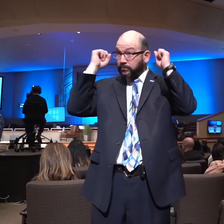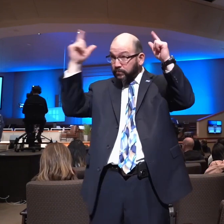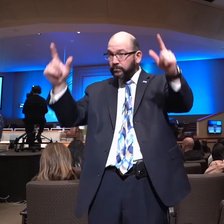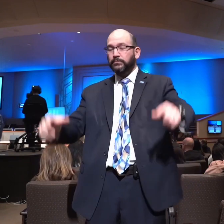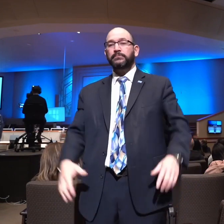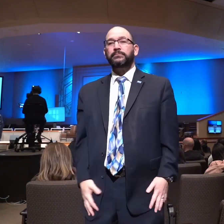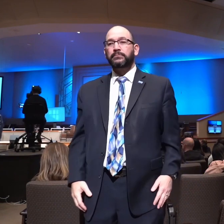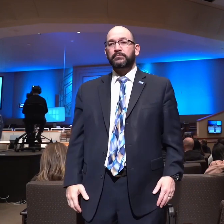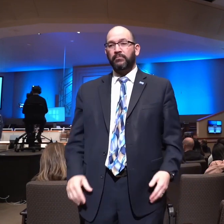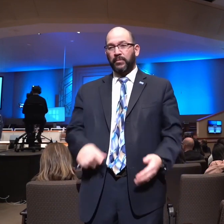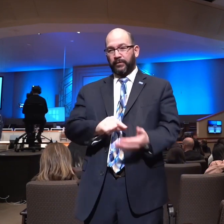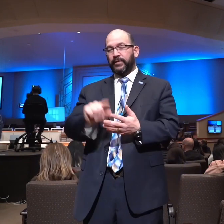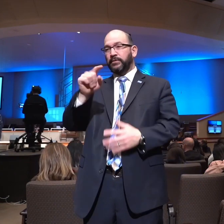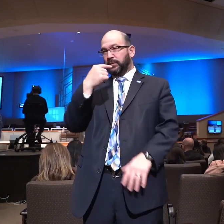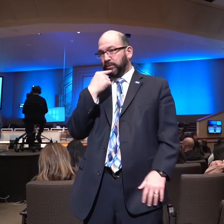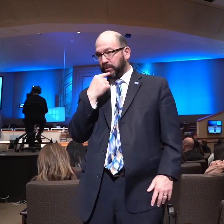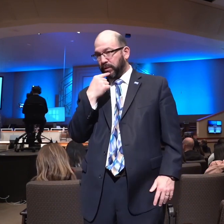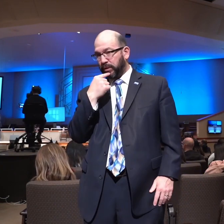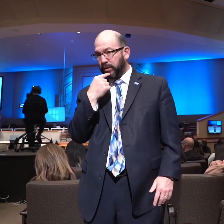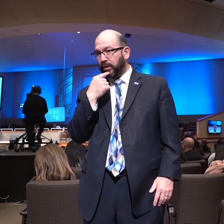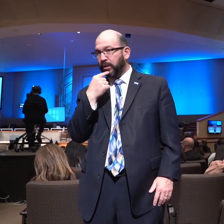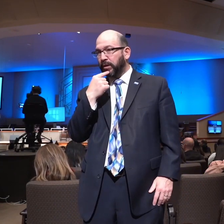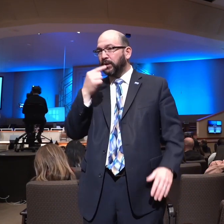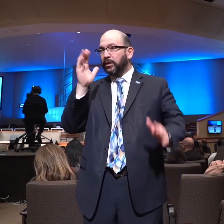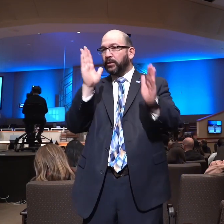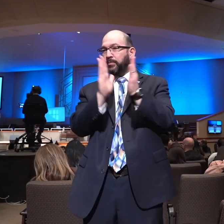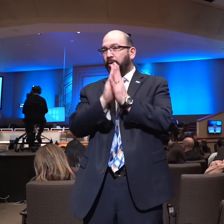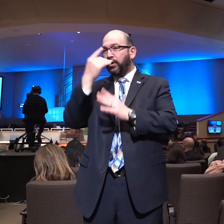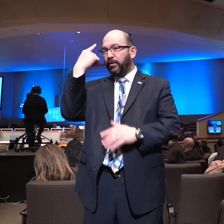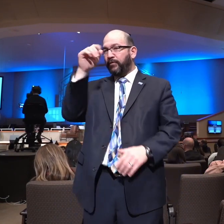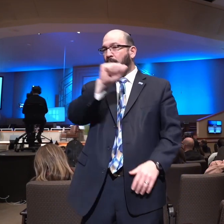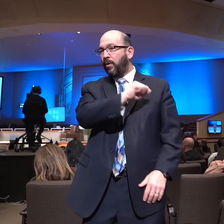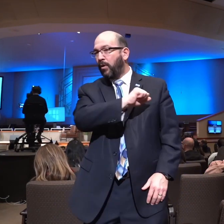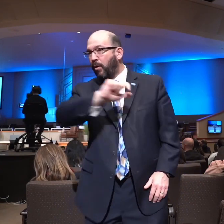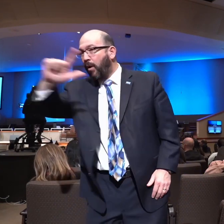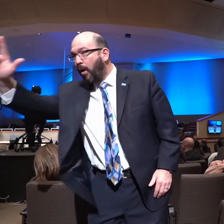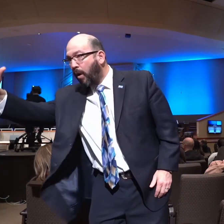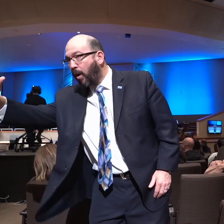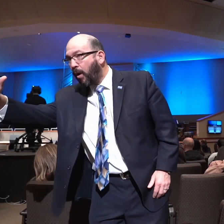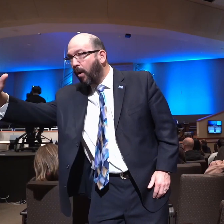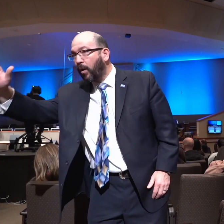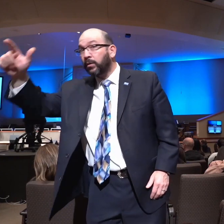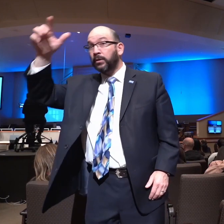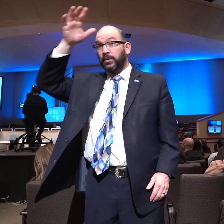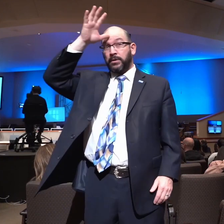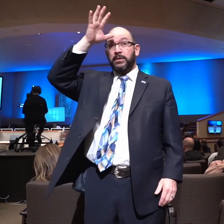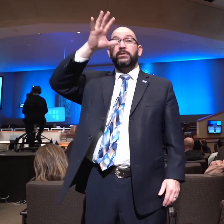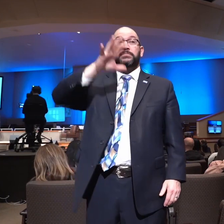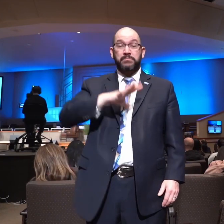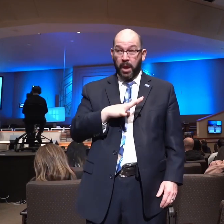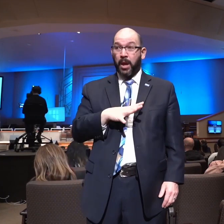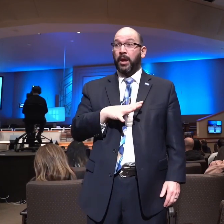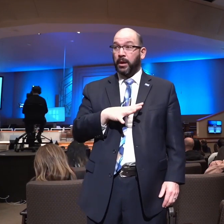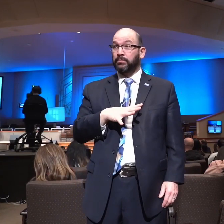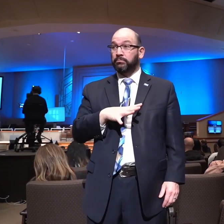verse number one. It says that prayer be made for all men. For all men.